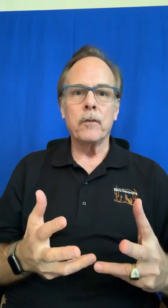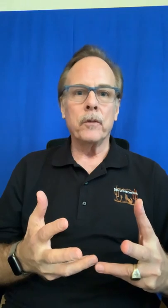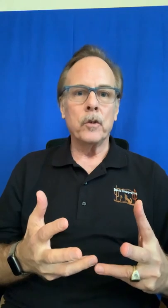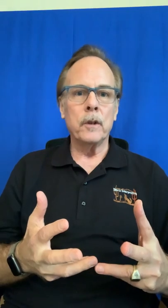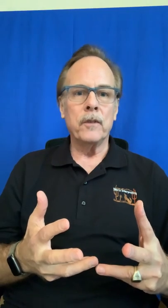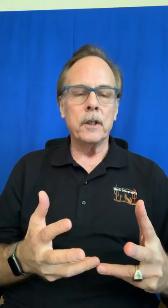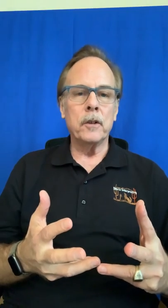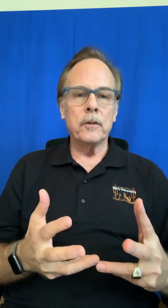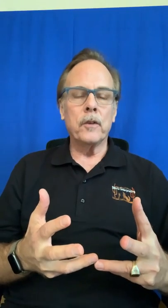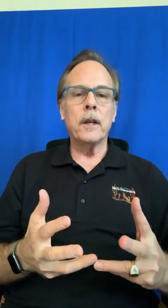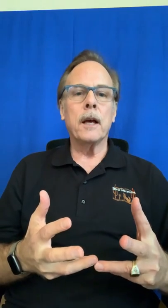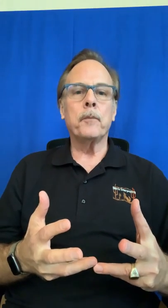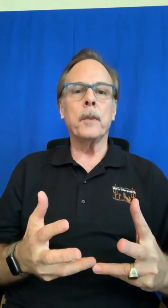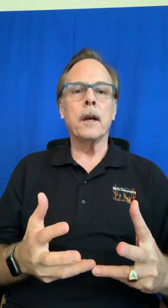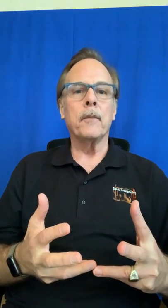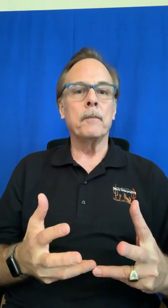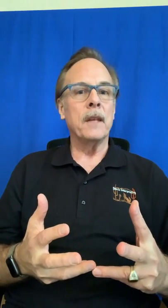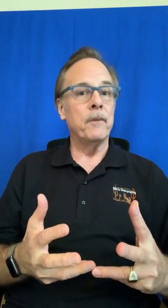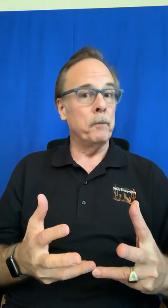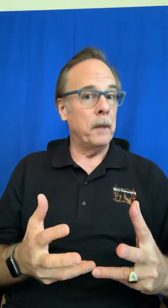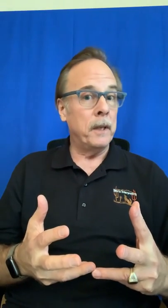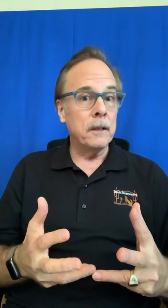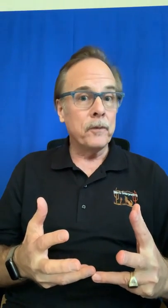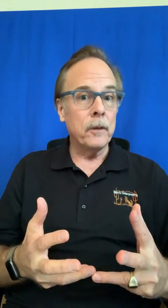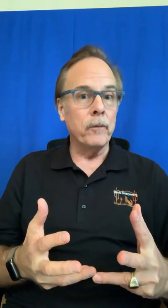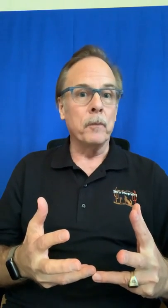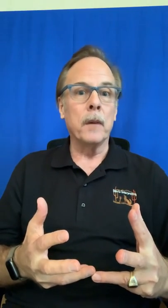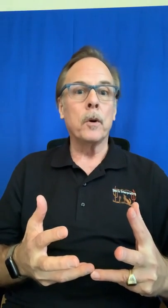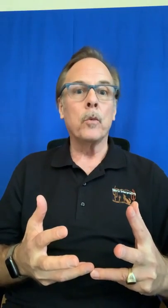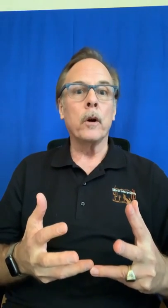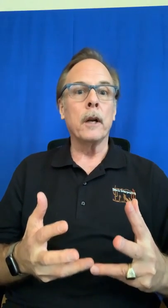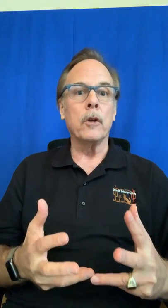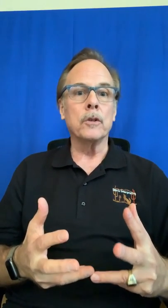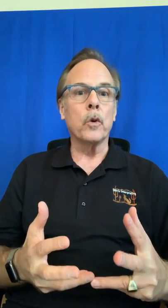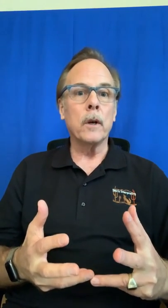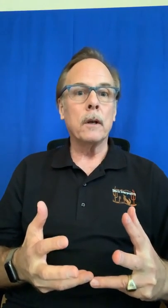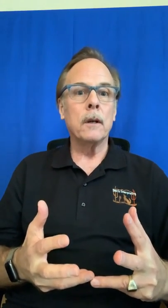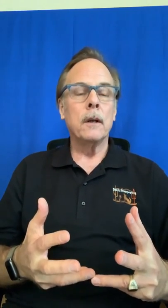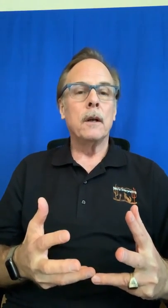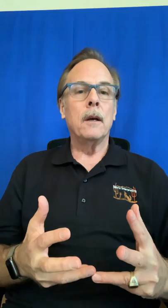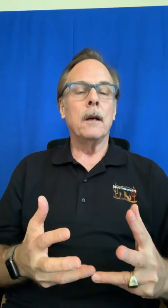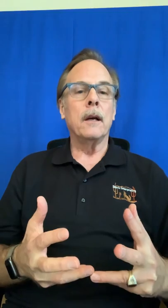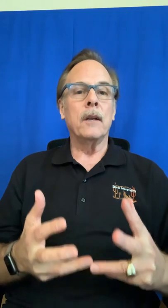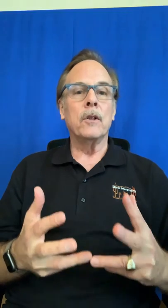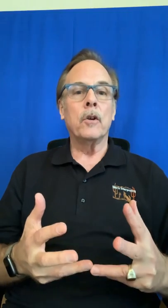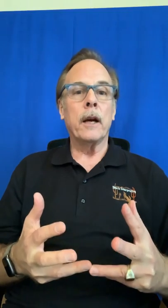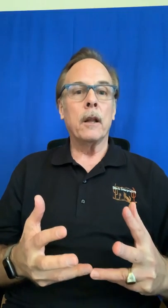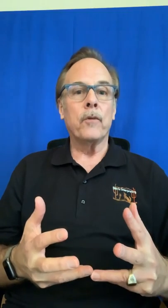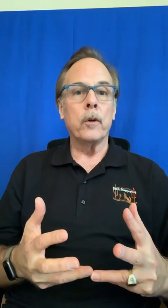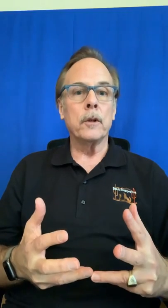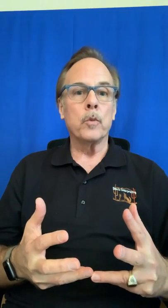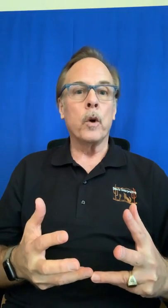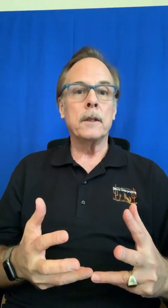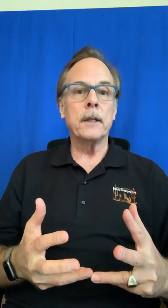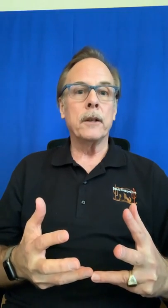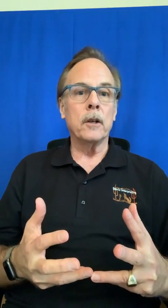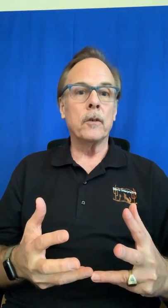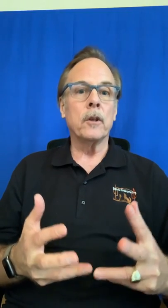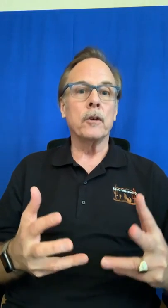reviewed the videos for that but i'm if it might be different remember we're in arizona and even though california is one state over there is